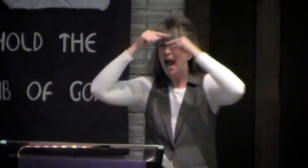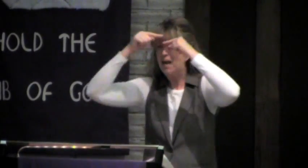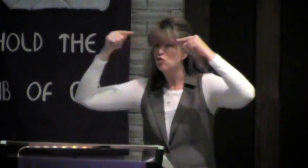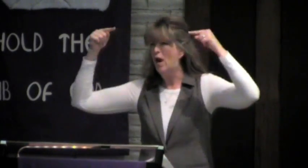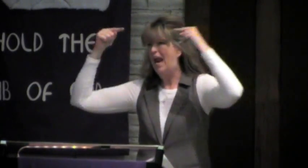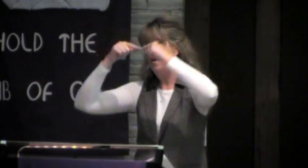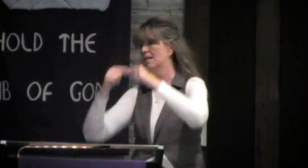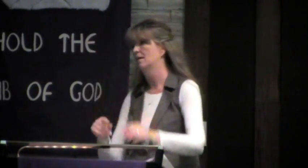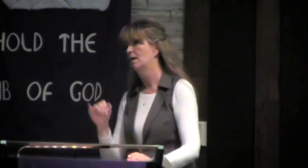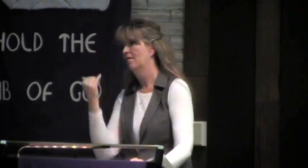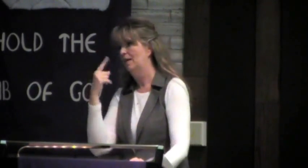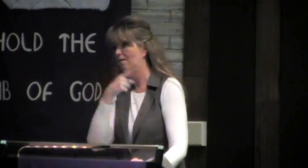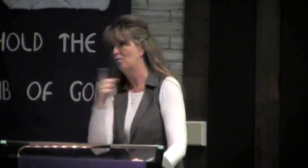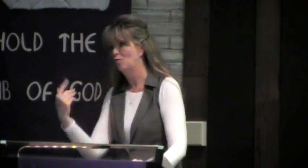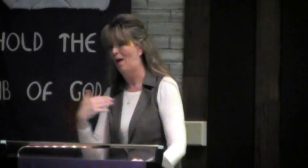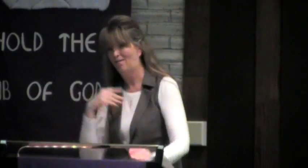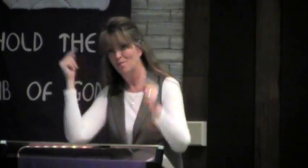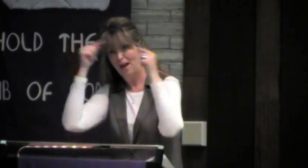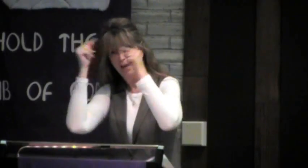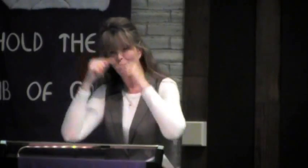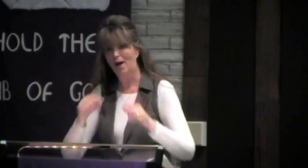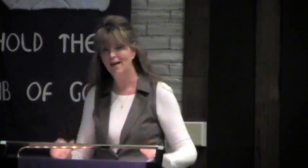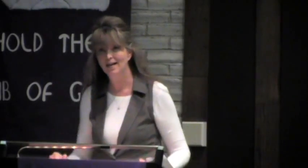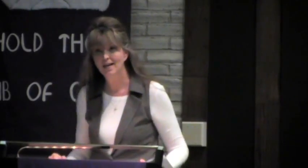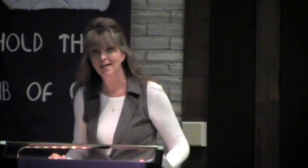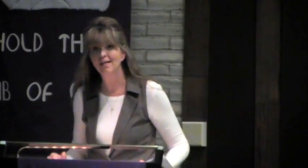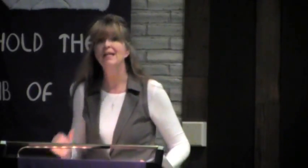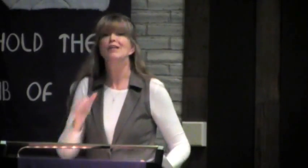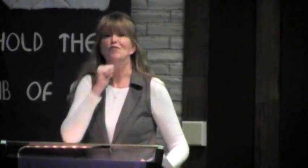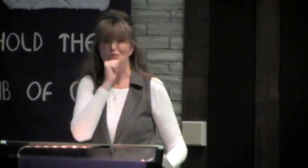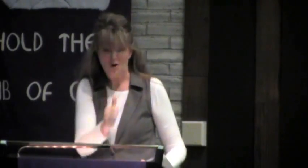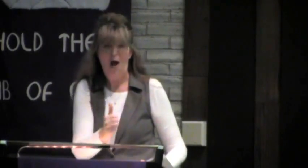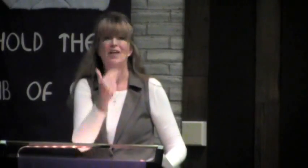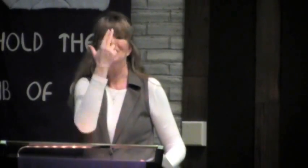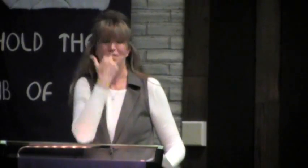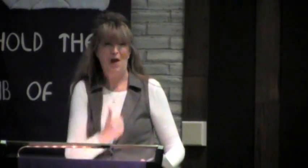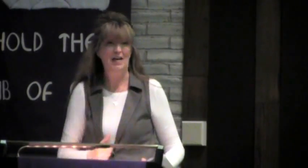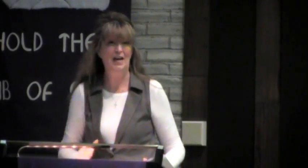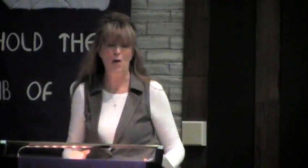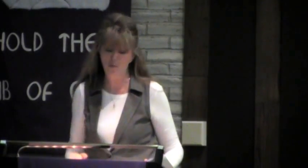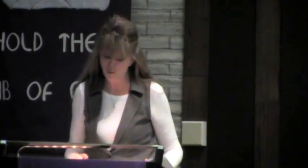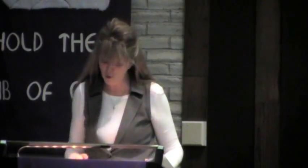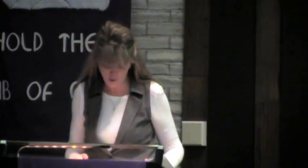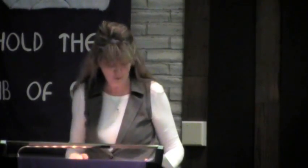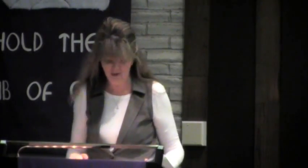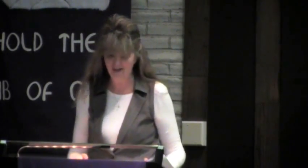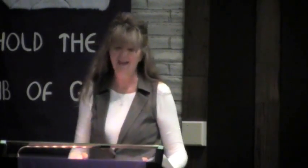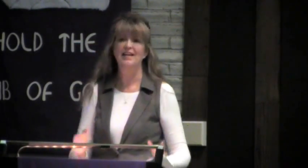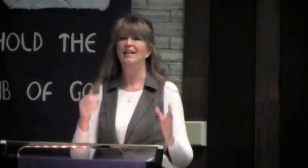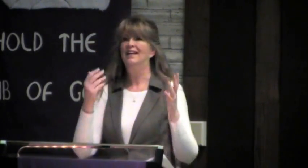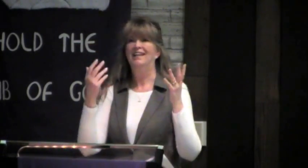that Paul had migraines. And if any of you have ever had migraines, you know how no fun they are.